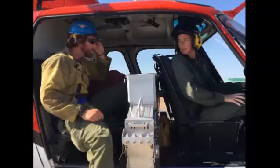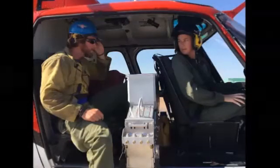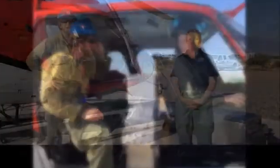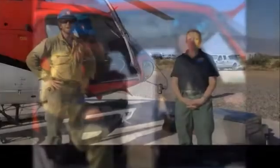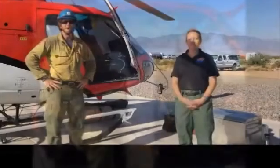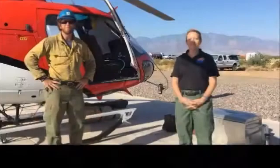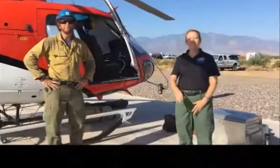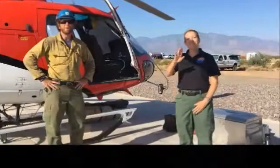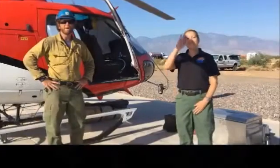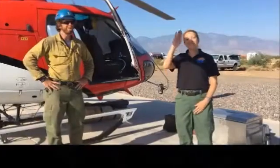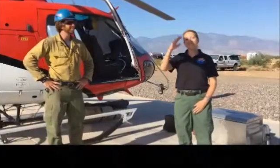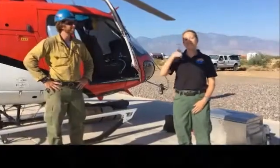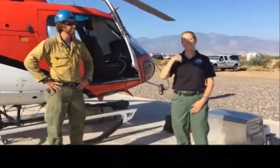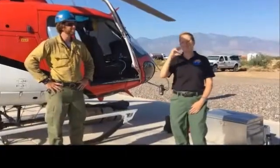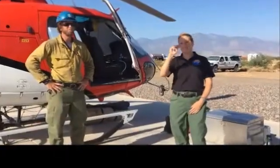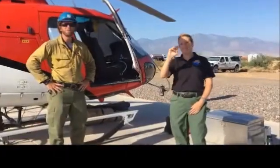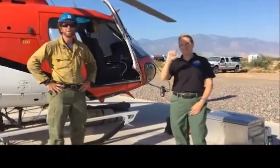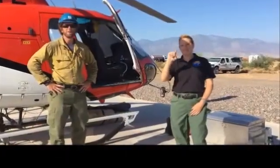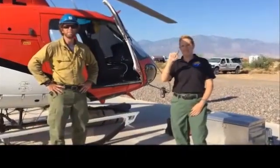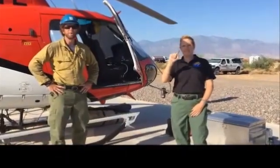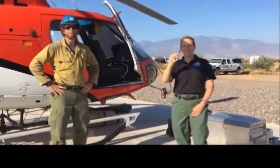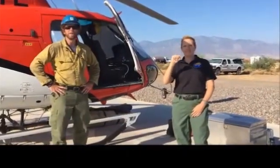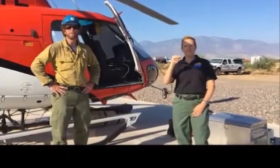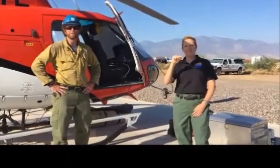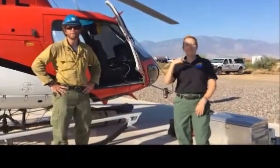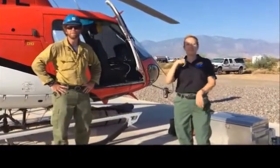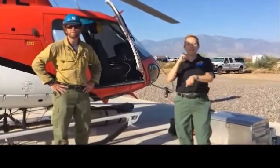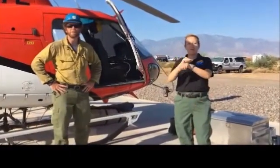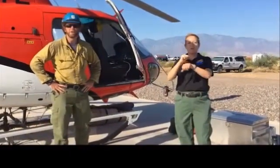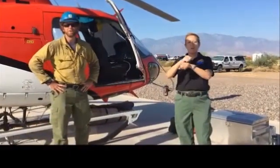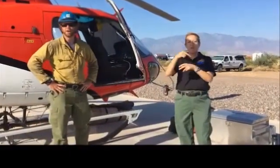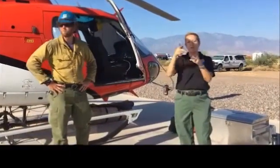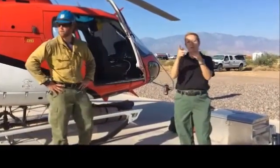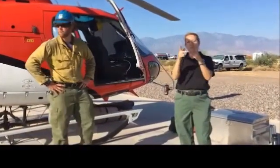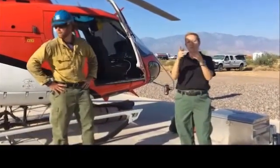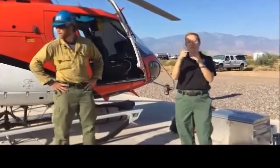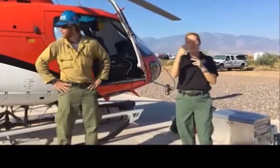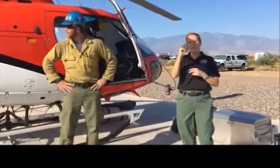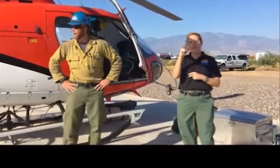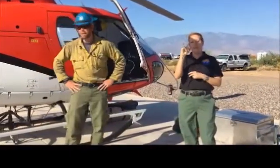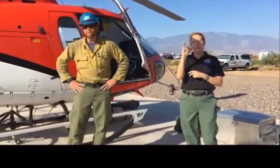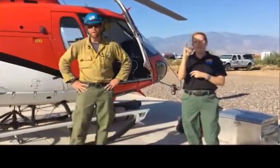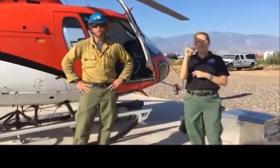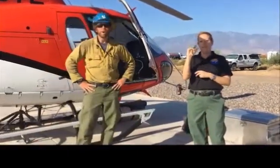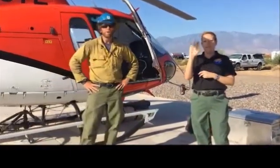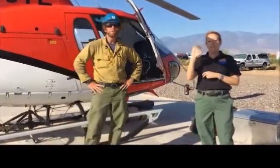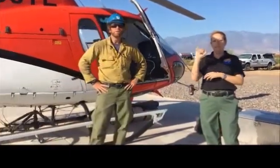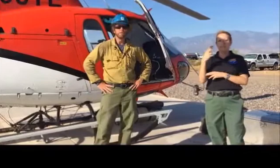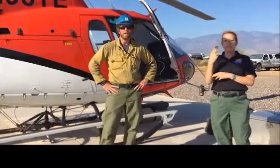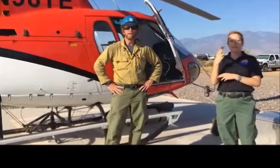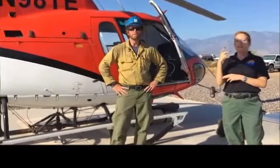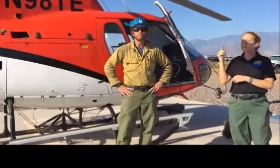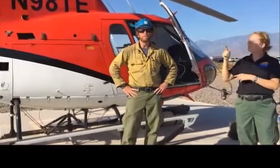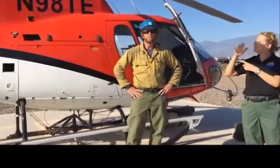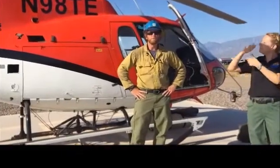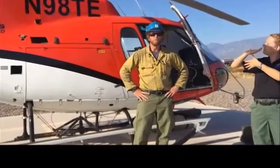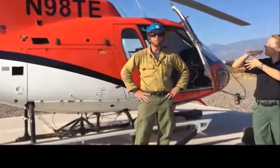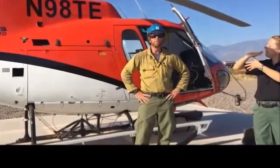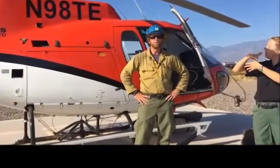Hi, my name is Matt with the Prescott Heli-Tac. This is our helicopter, 9-8 Tango Echo. It's an AS350B3.